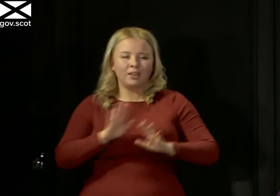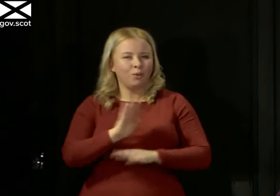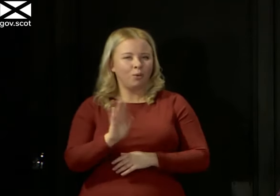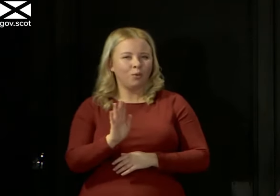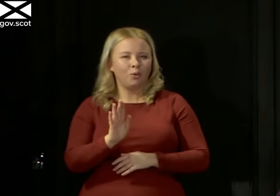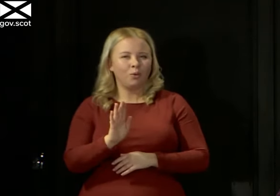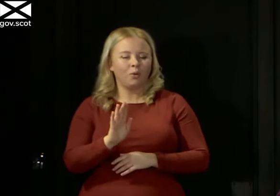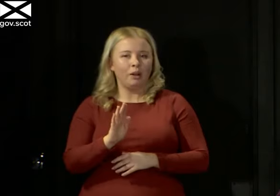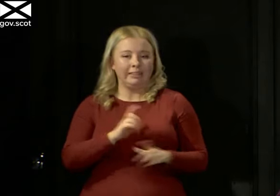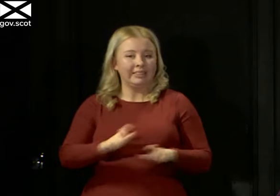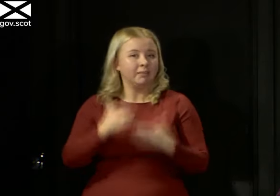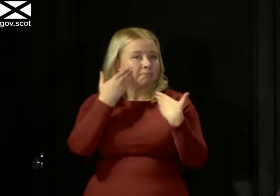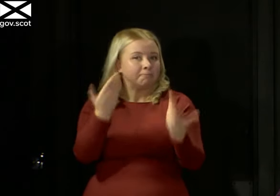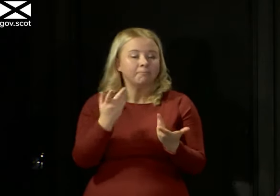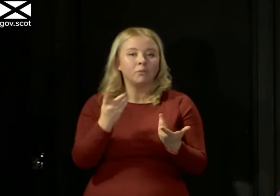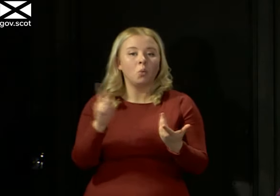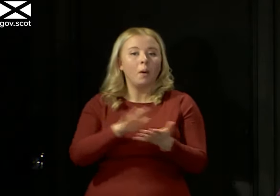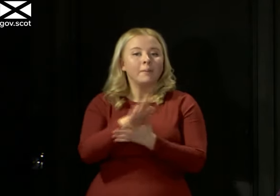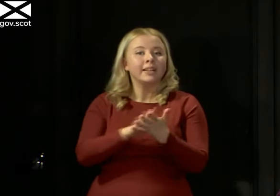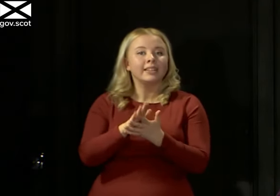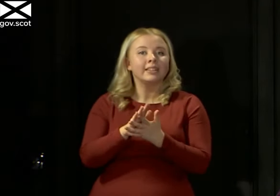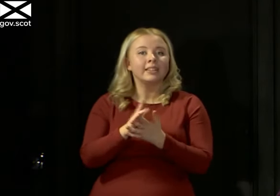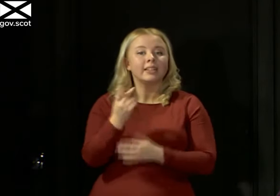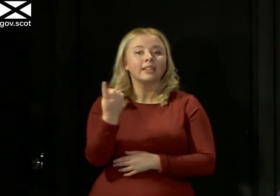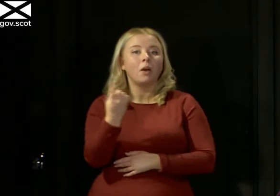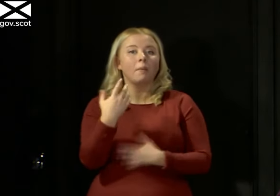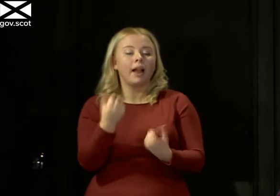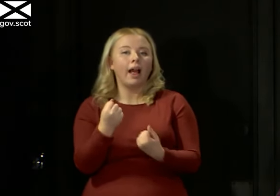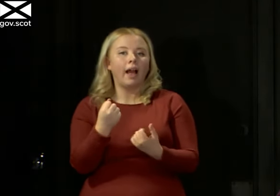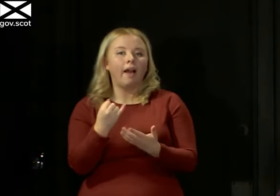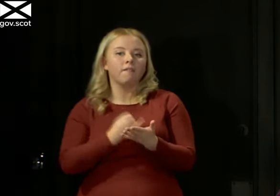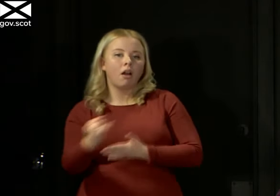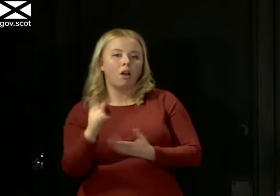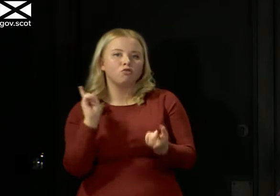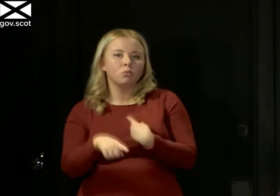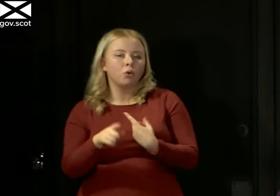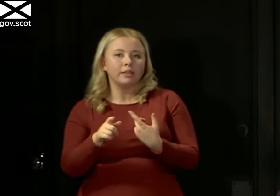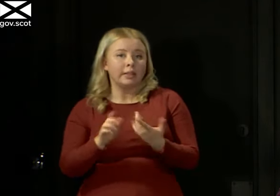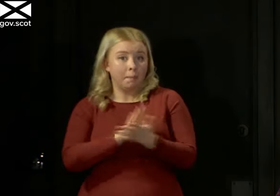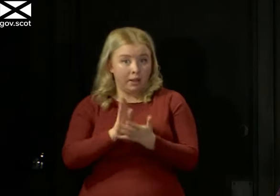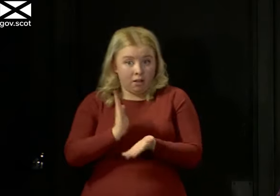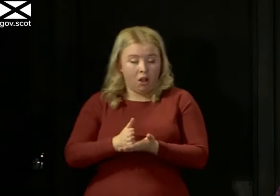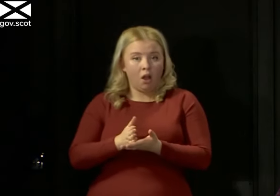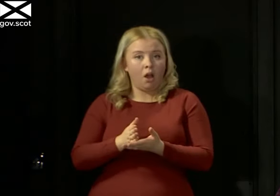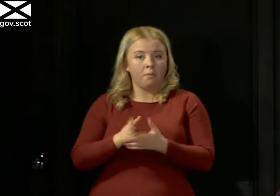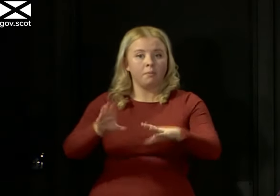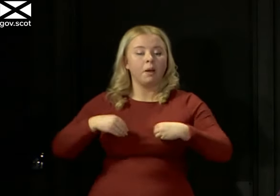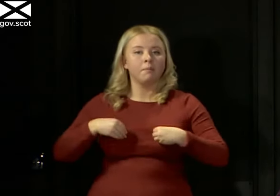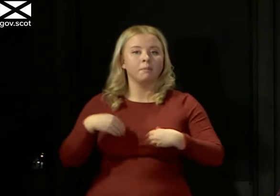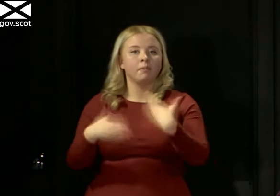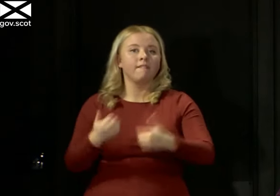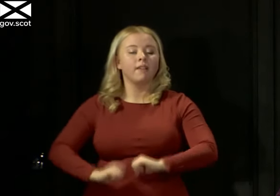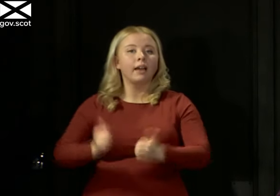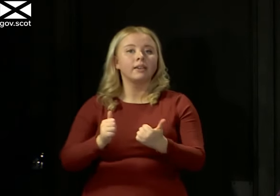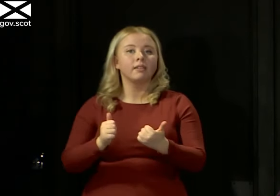the implications of somebody having an antibody response to this virus is. It doesn't mean you've got immunity. And if it does mean you've got immunity,